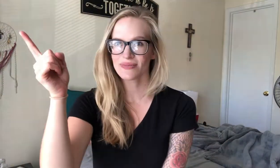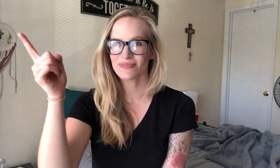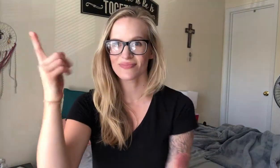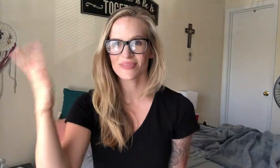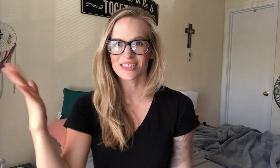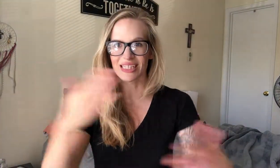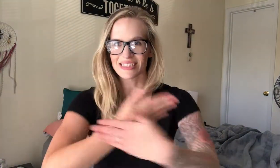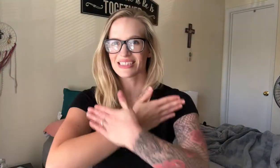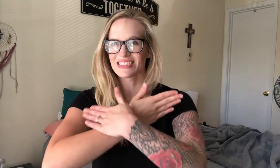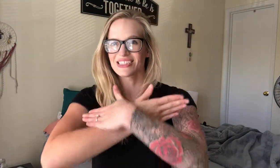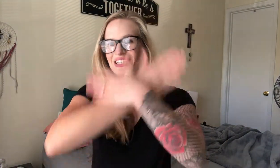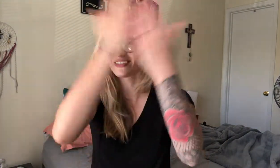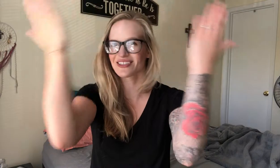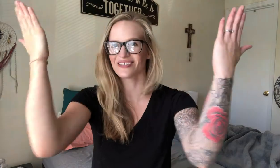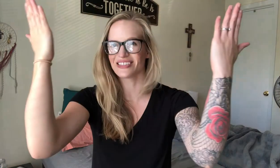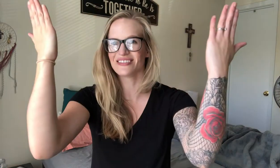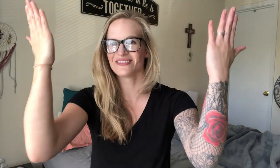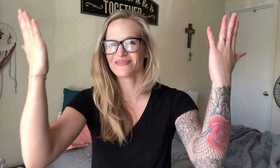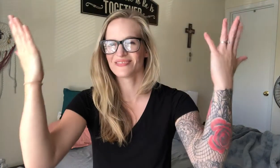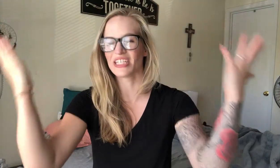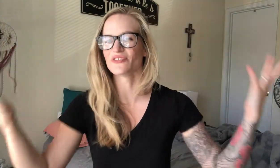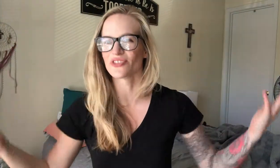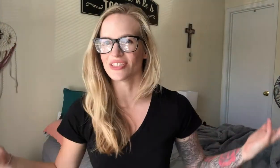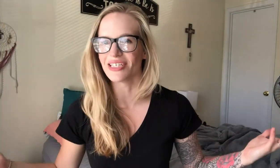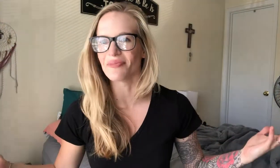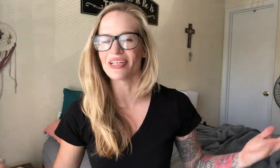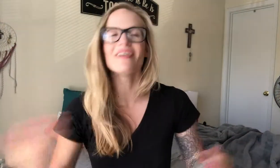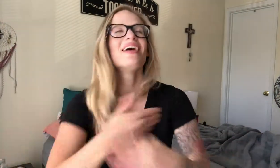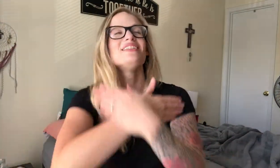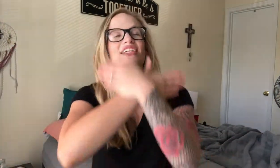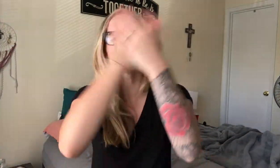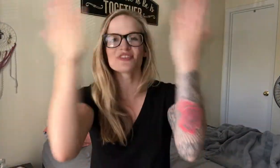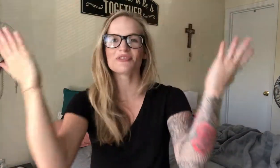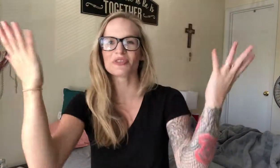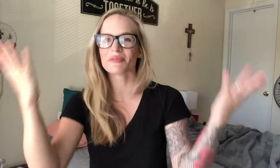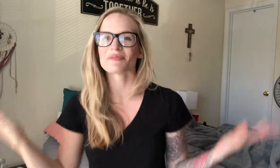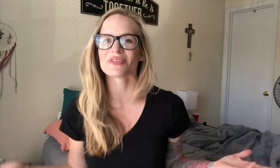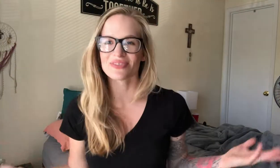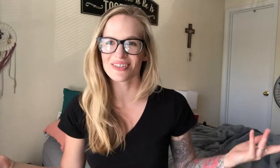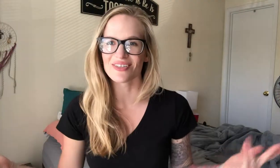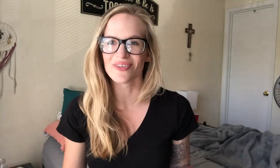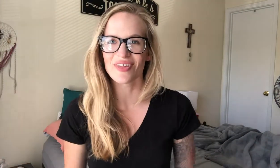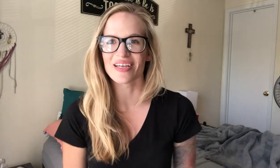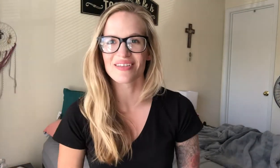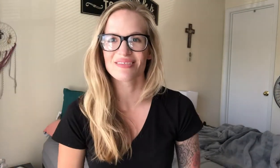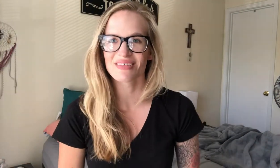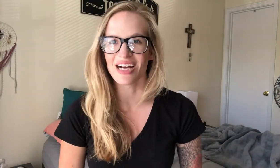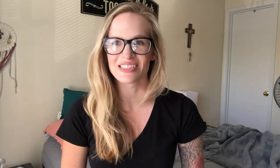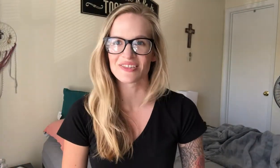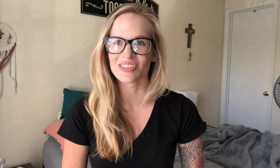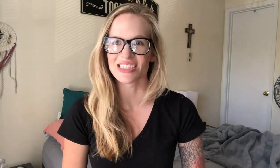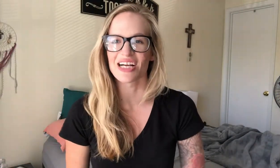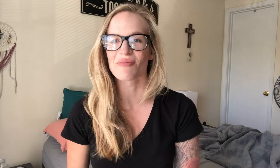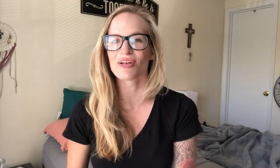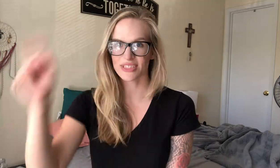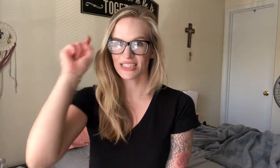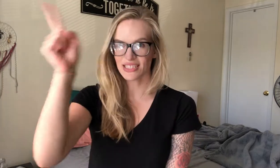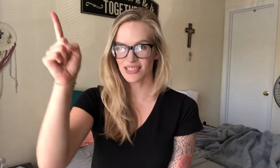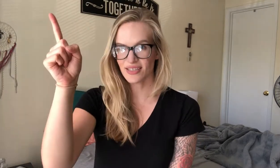because that's like generically, generally, I mean, generally where people, you know, think God is when they talk about it. He